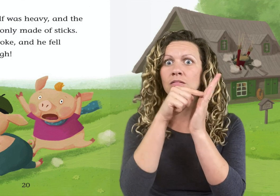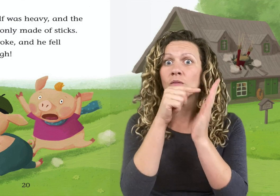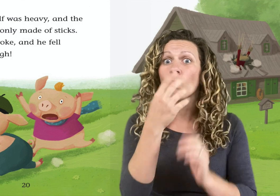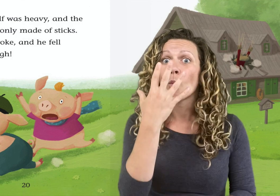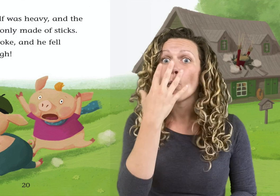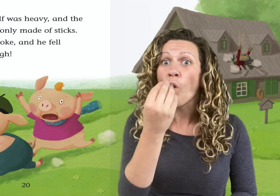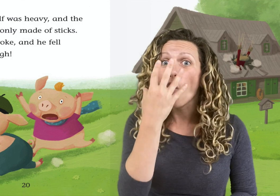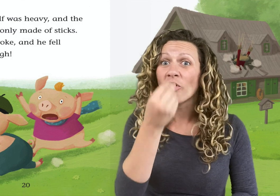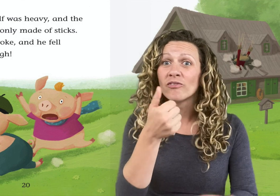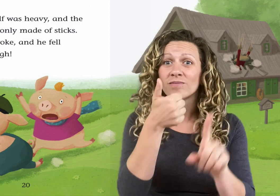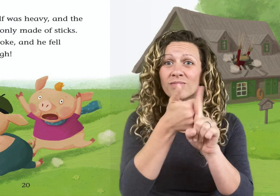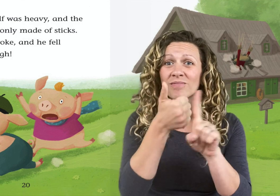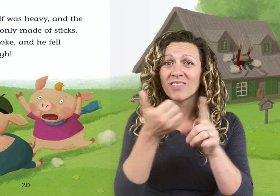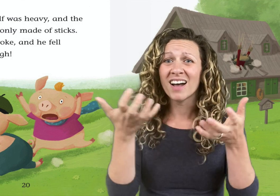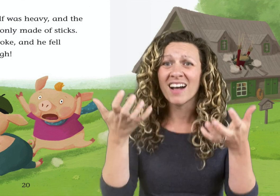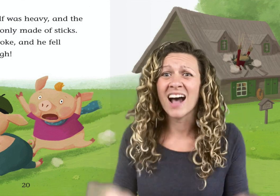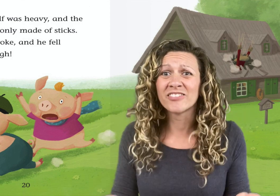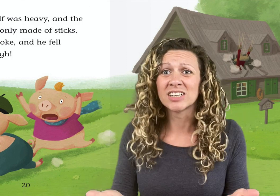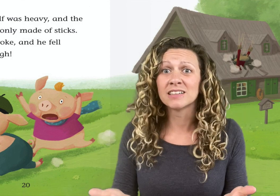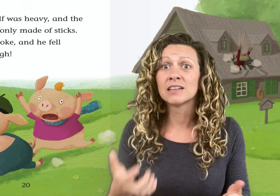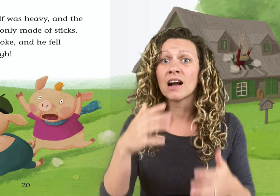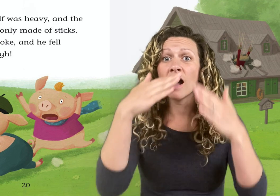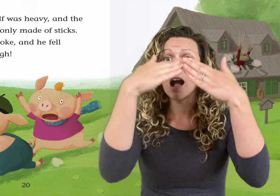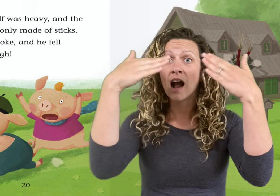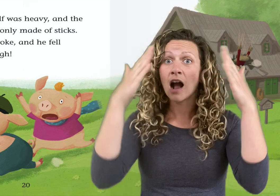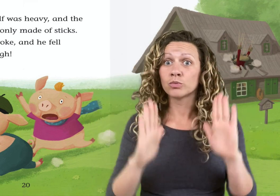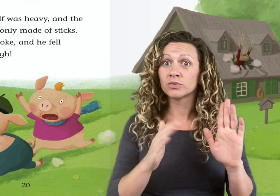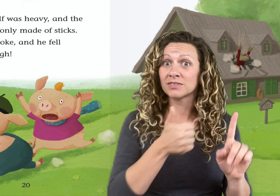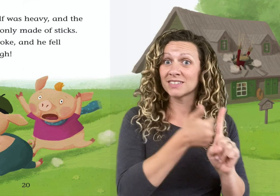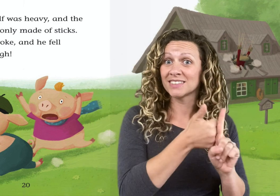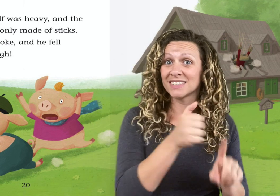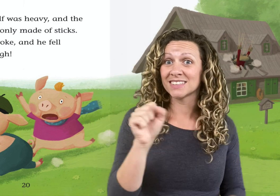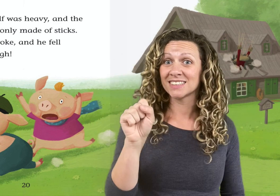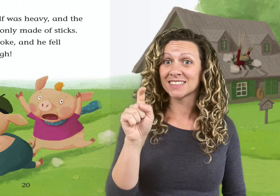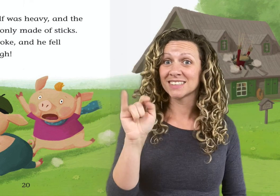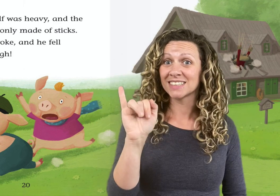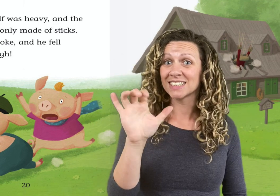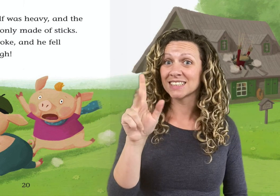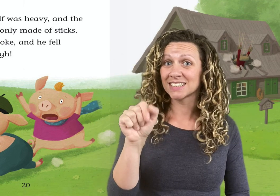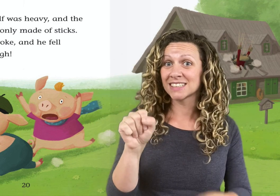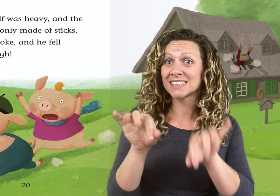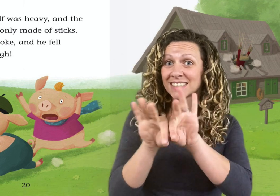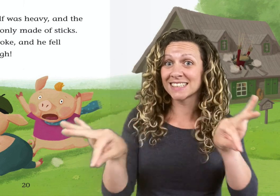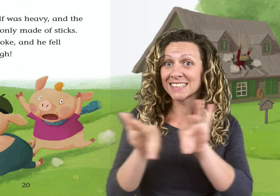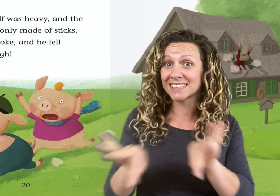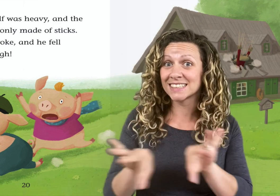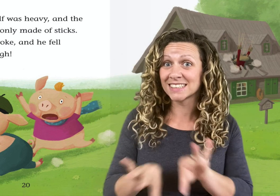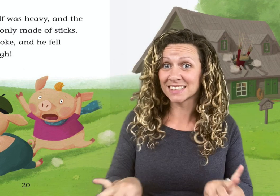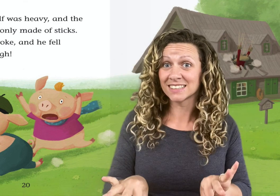But the wolf was heavy, and the house was only made of sticks.